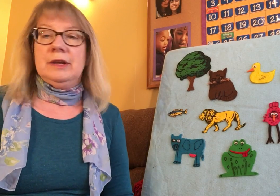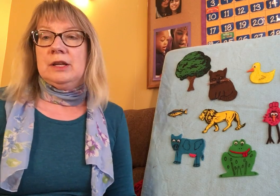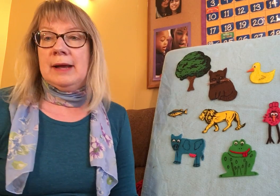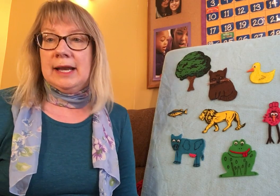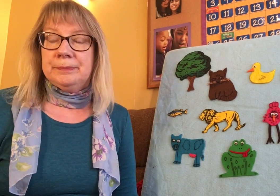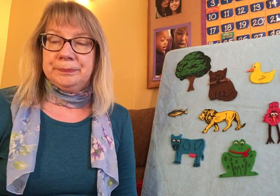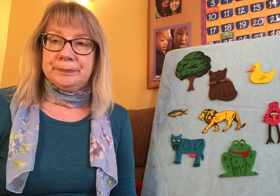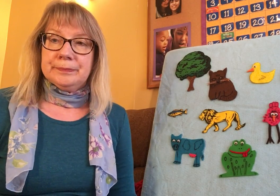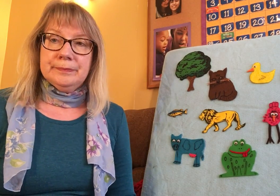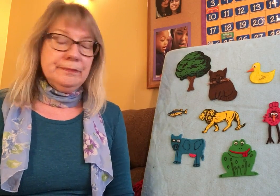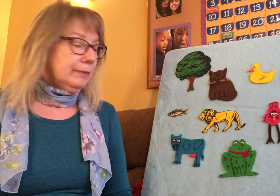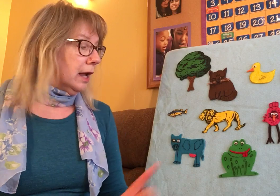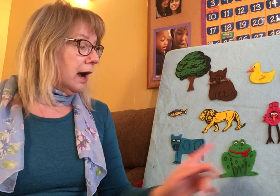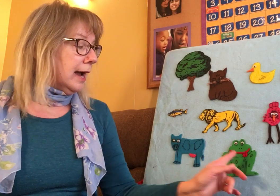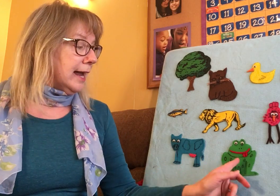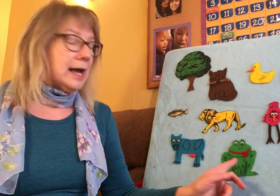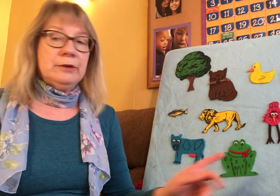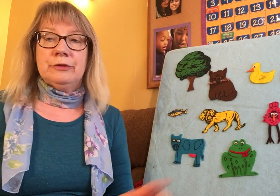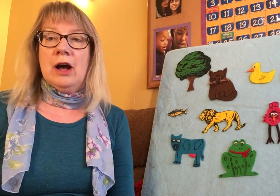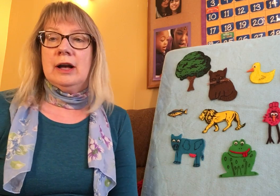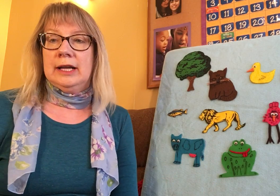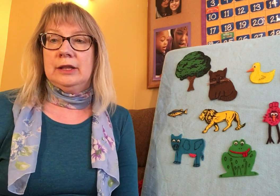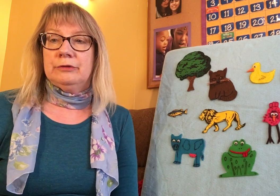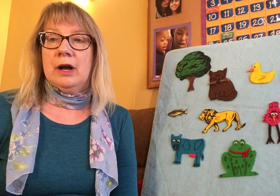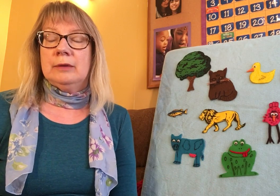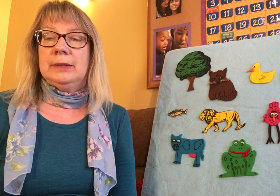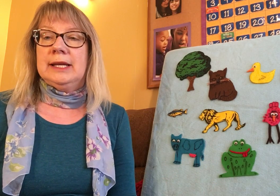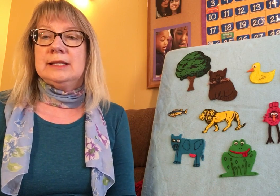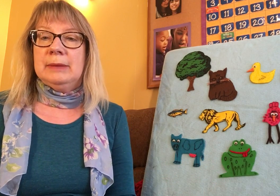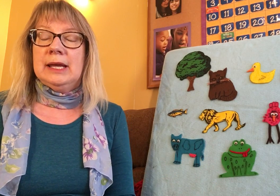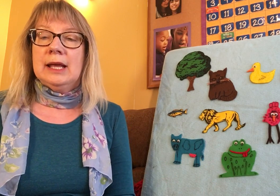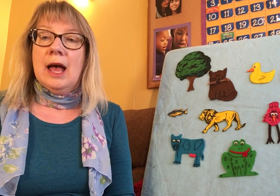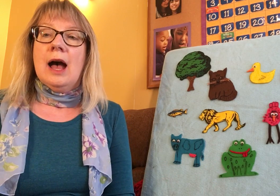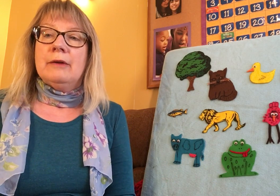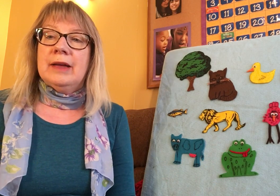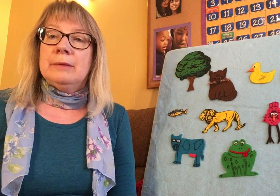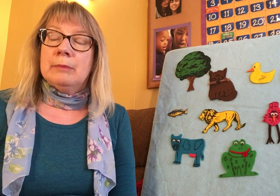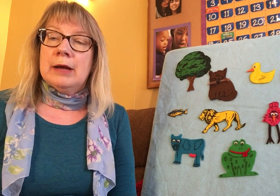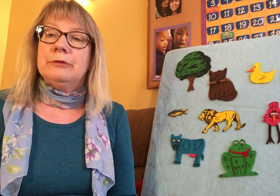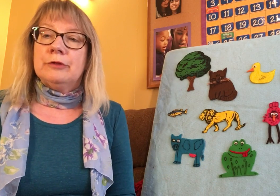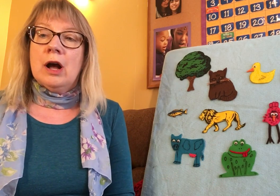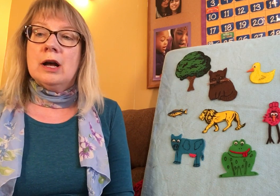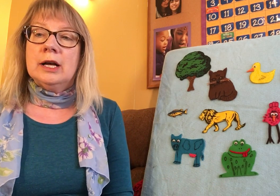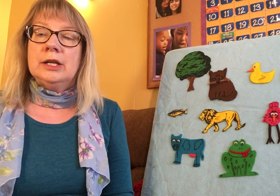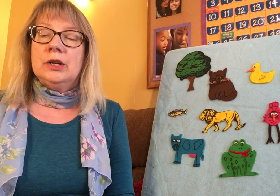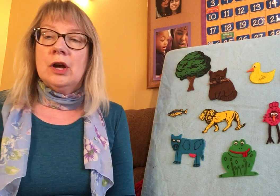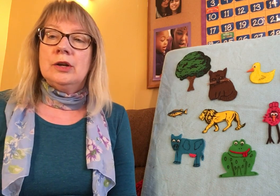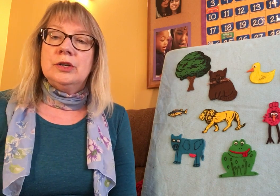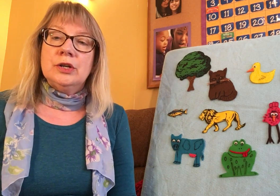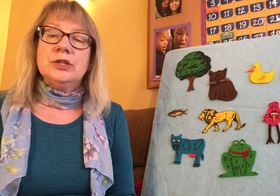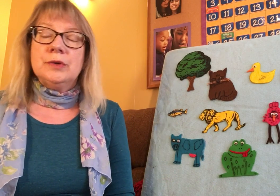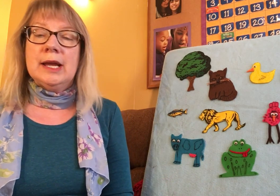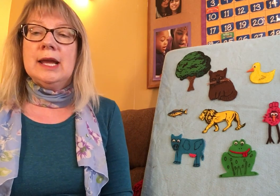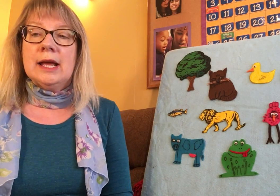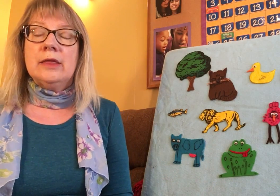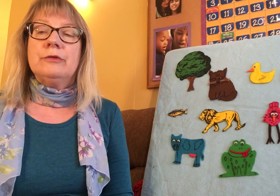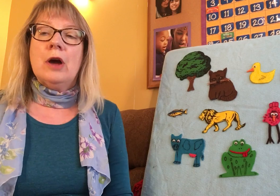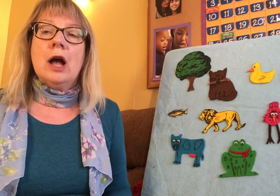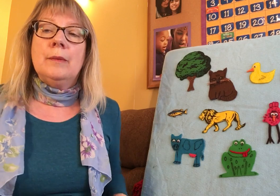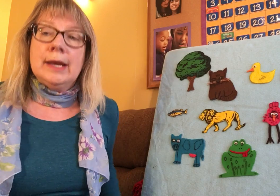feet. Ready? I had a frog and the frog pleased me. I fed my frog under yonder tree. And the frog went